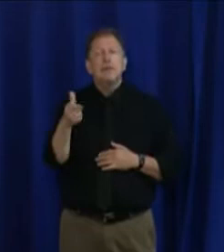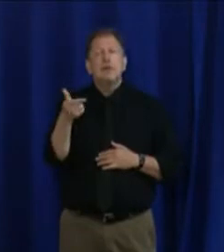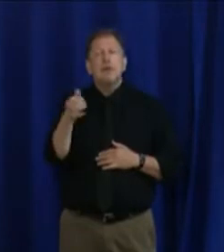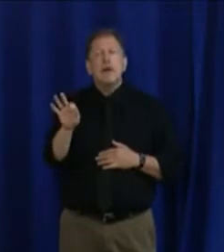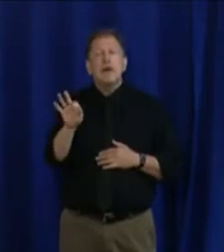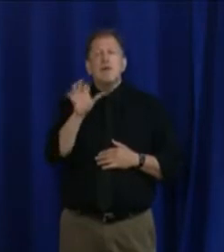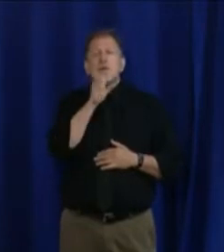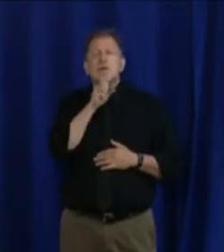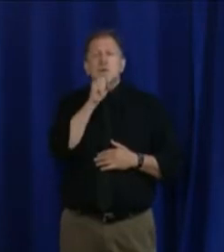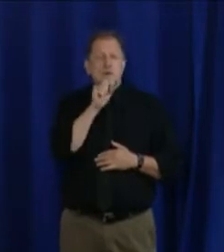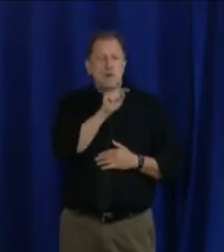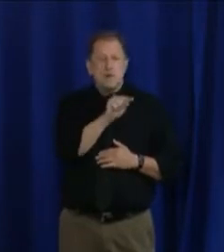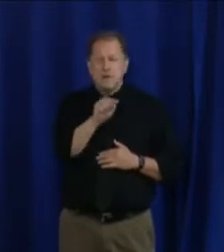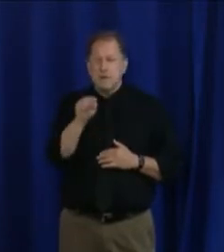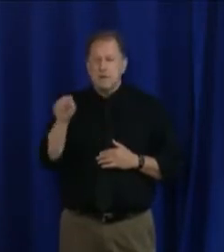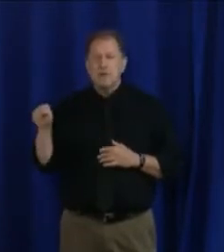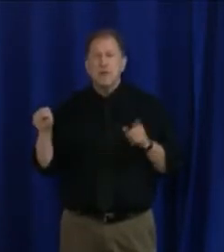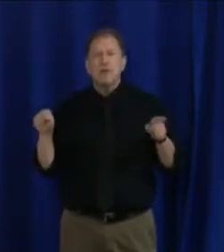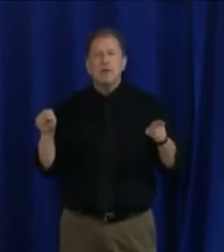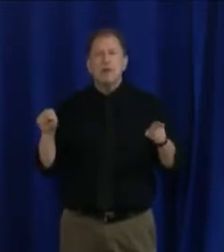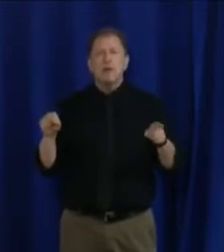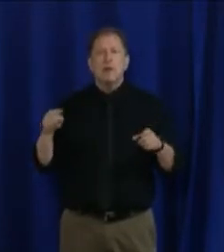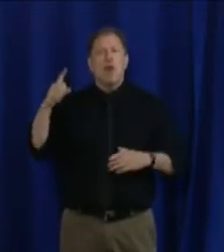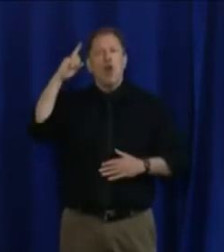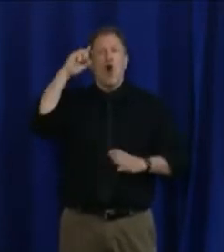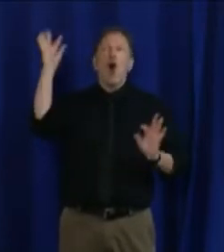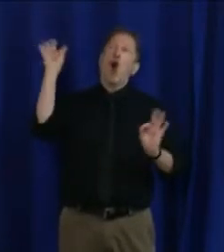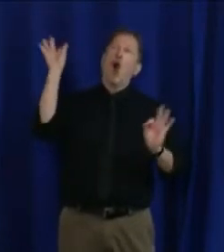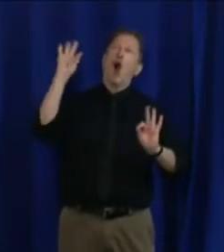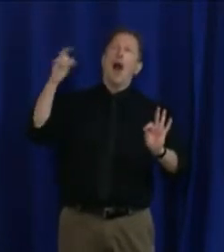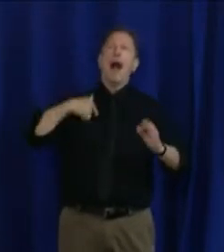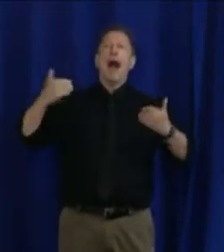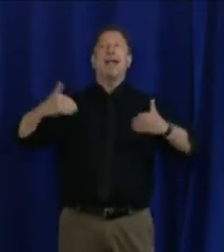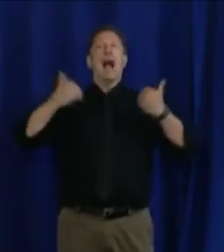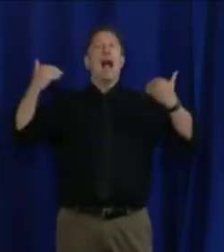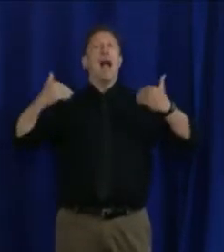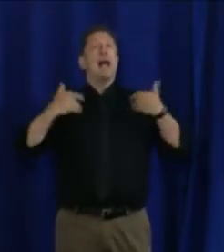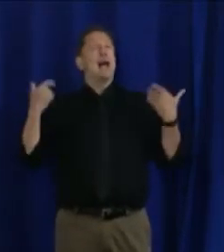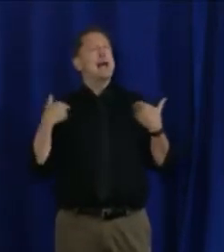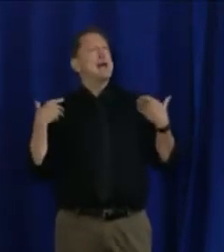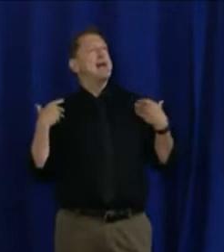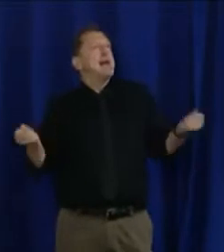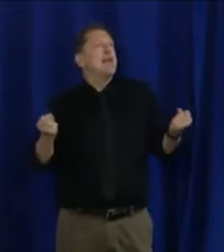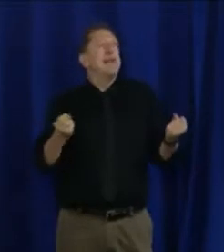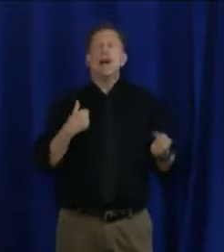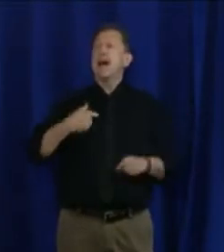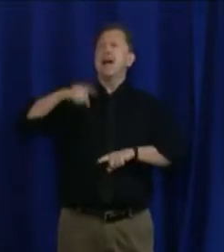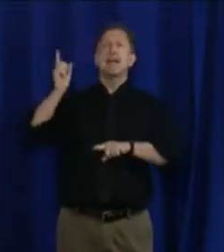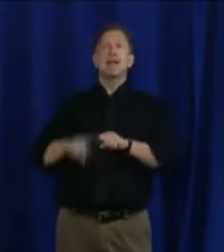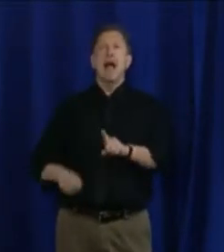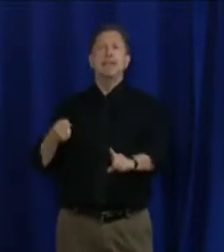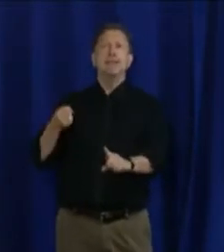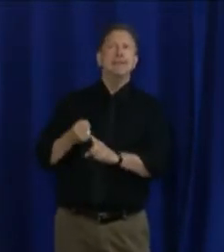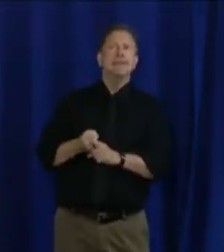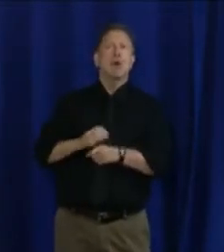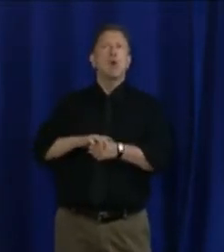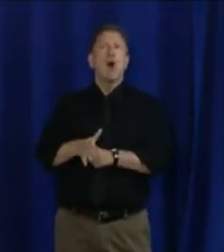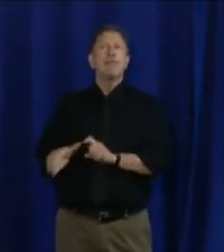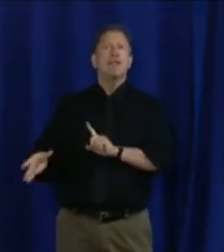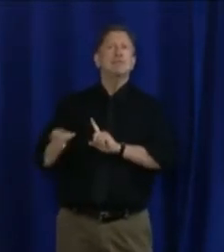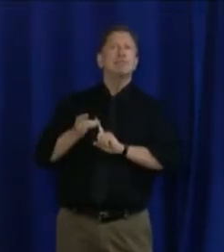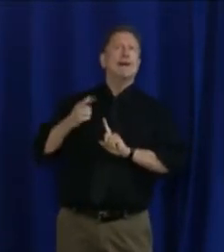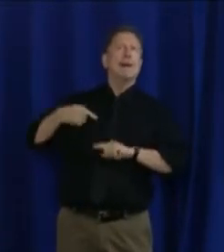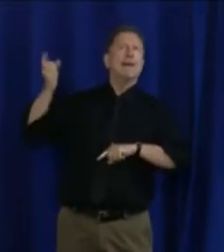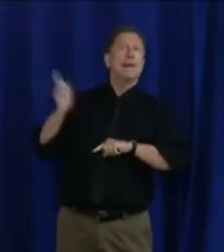Folks, you are not immune to COVID-19. The reality is actually quite